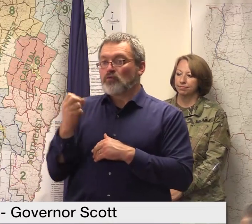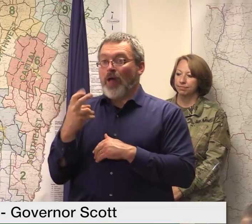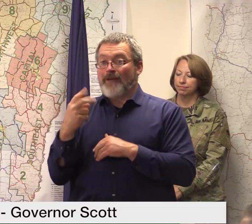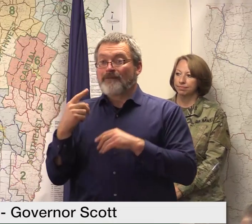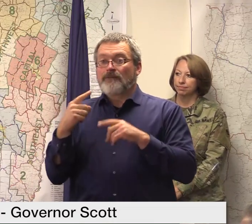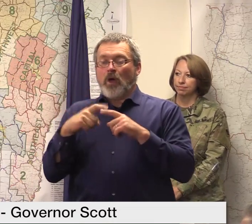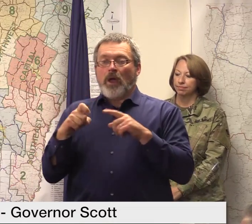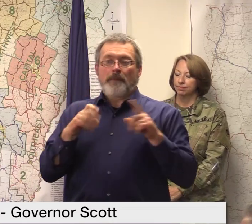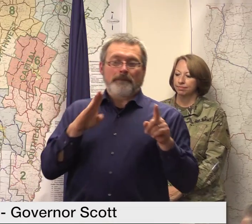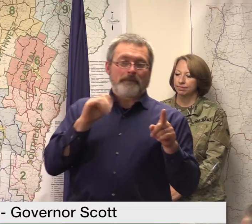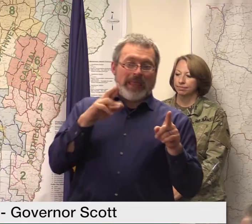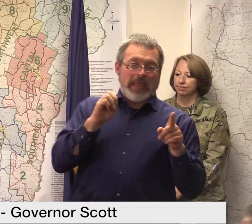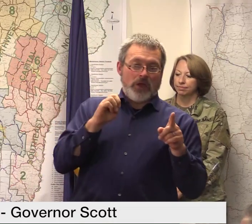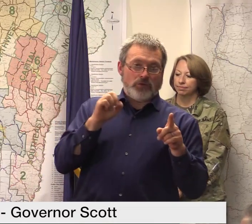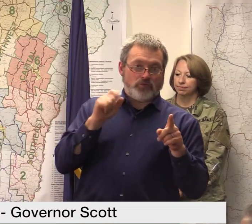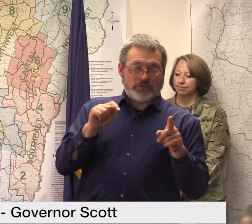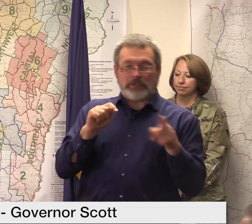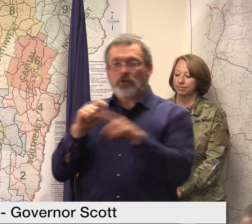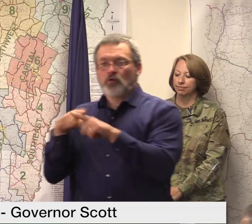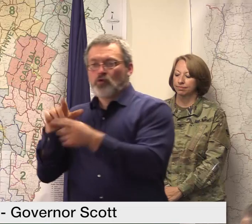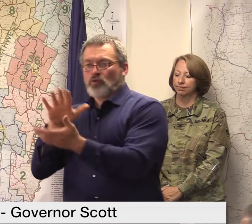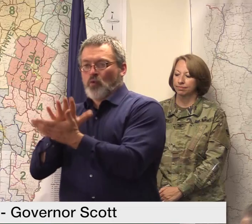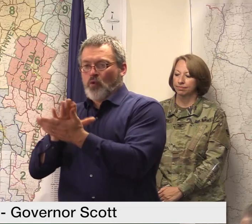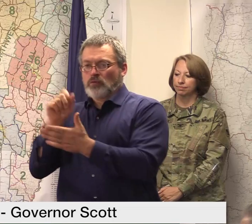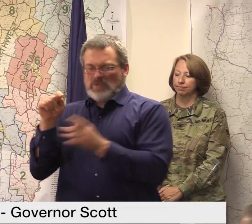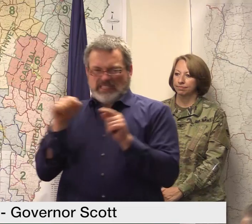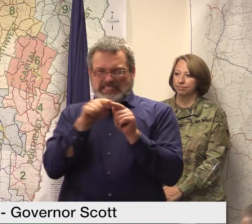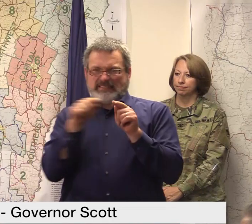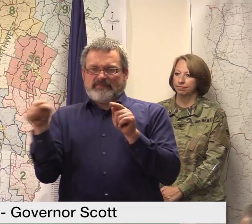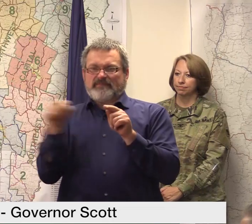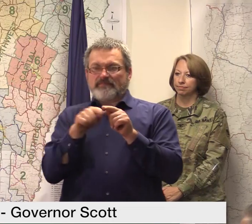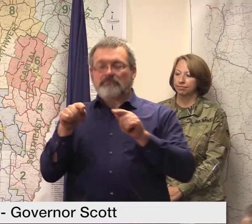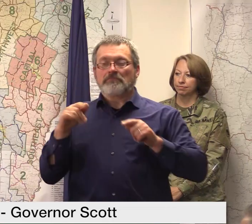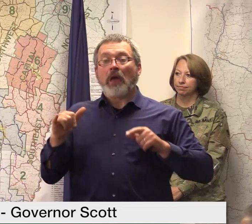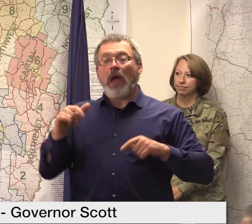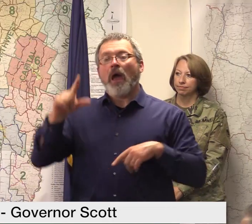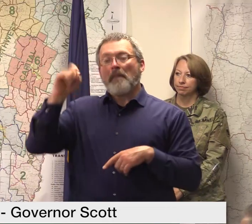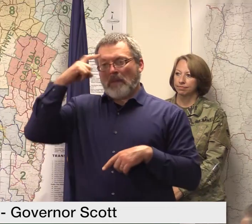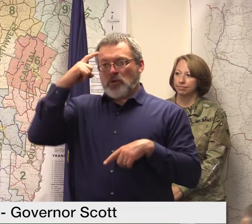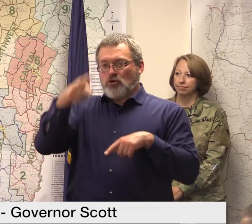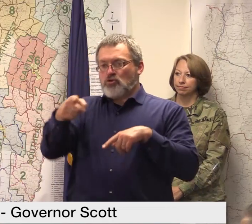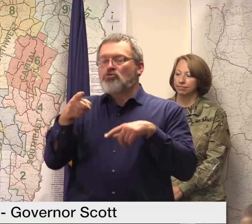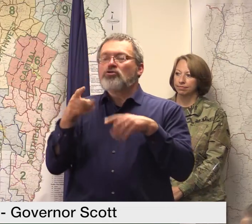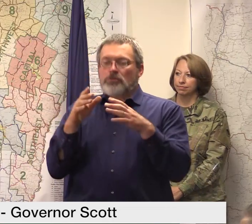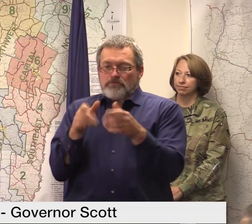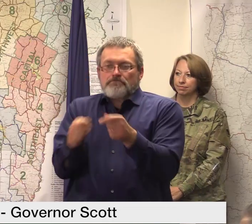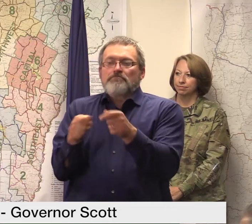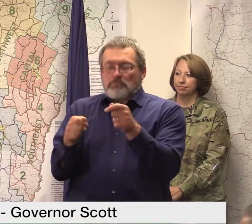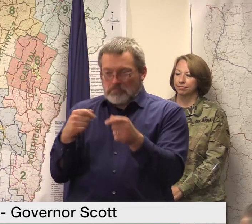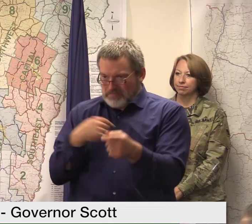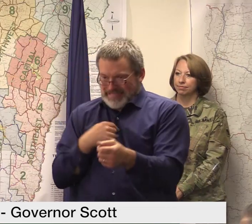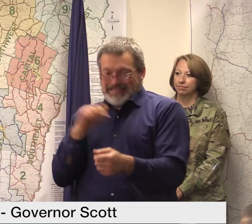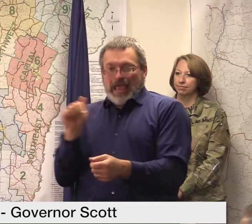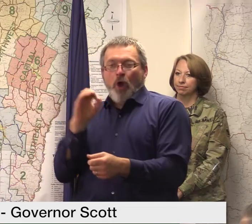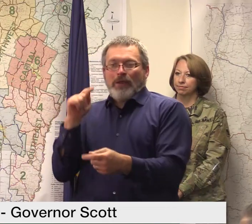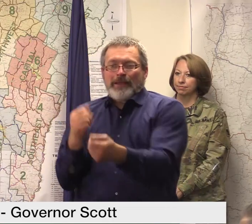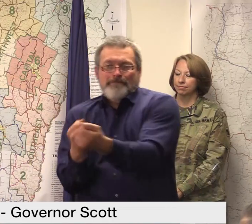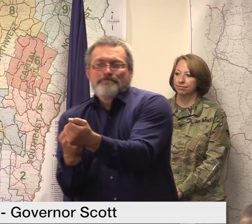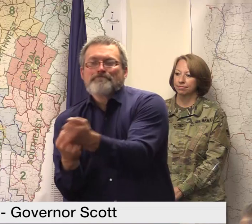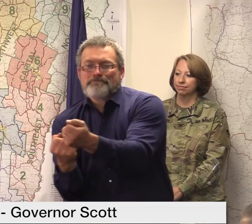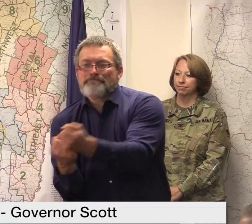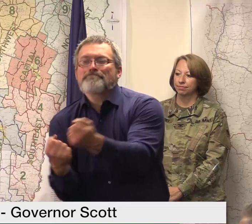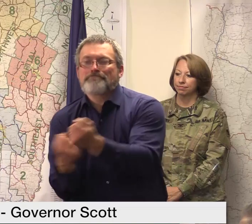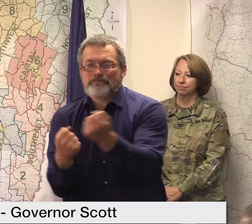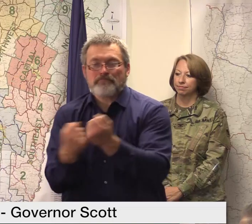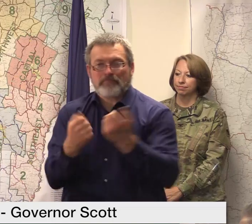and we will work in our with the city itself and if there's anything that aot can do to help that closure come down quickly